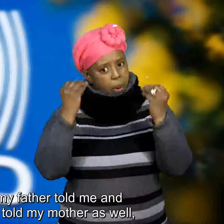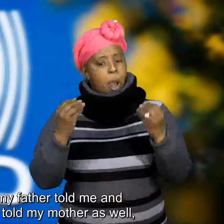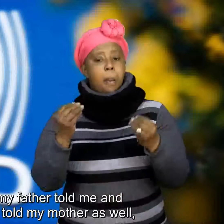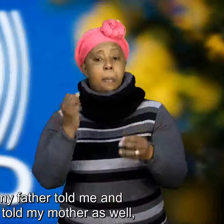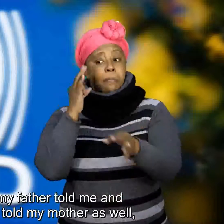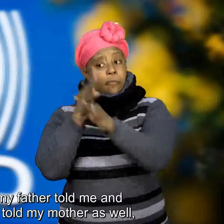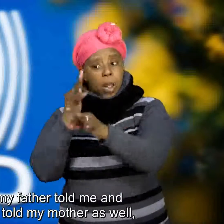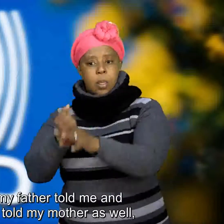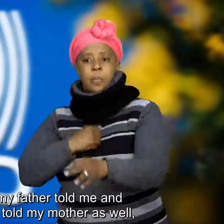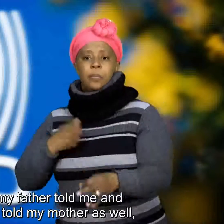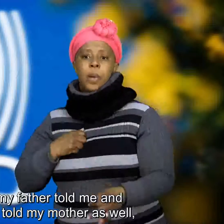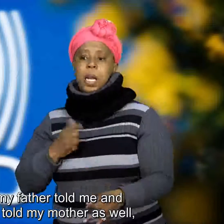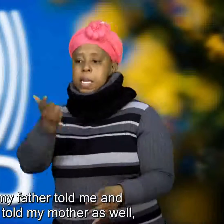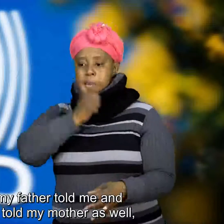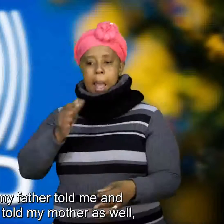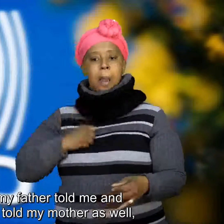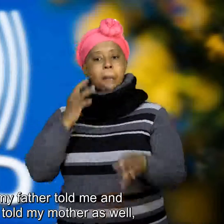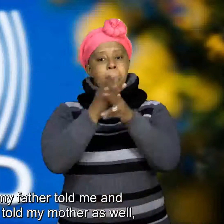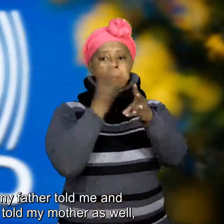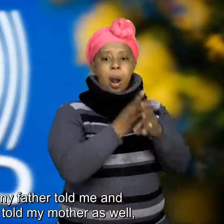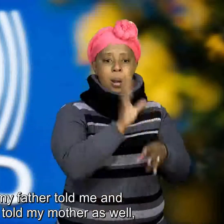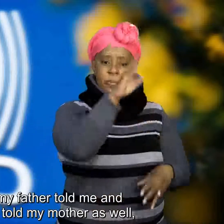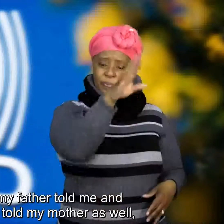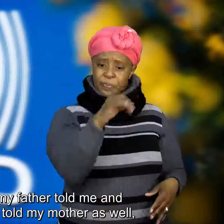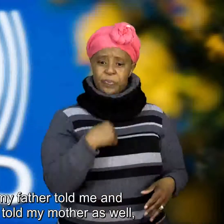told me and he told my mother as well